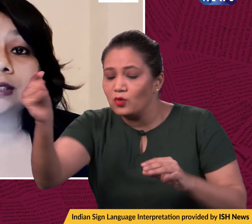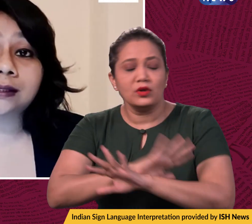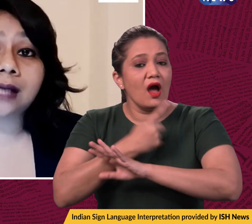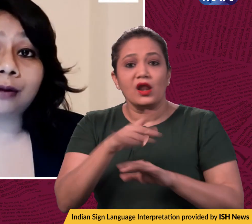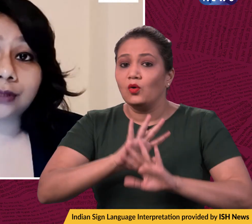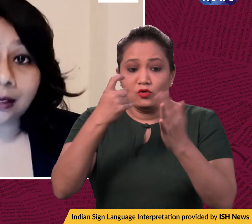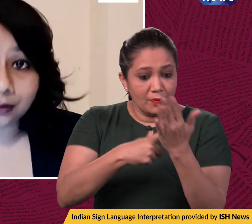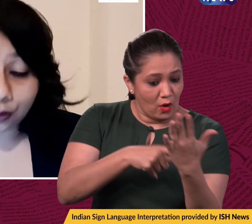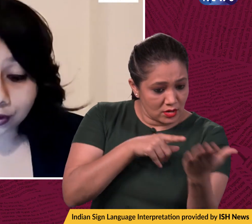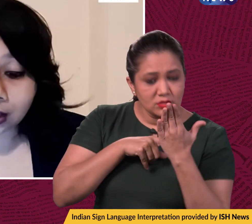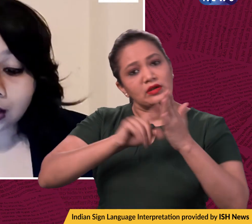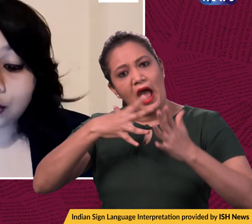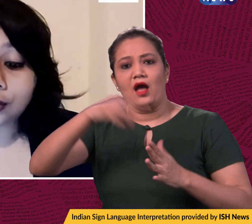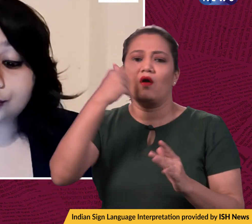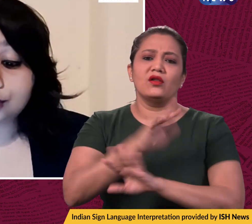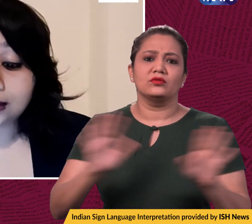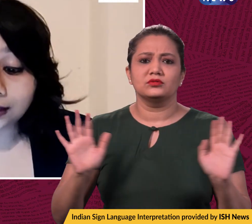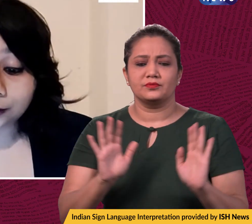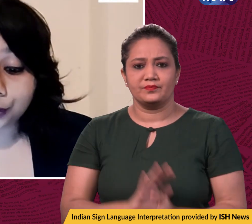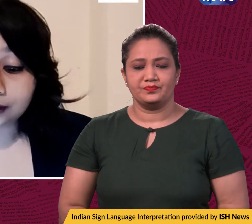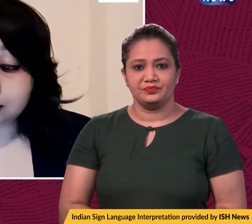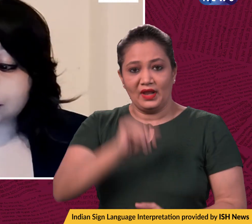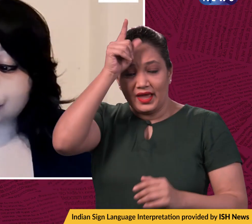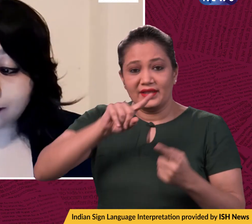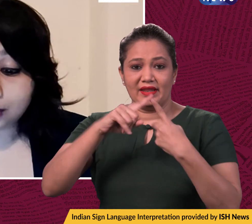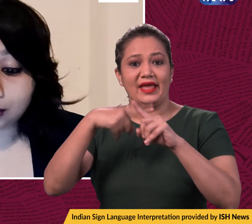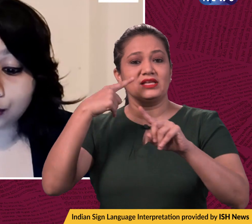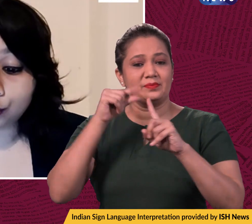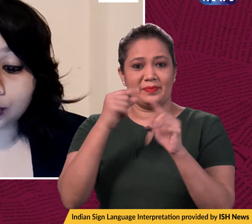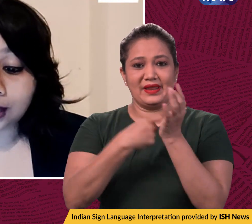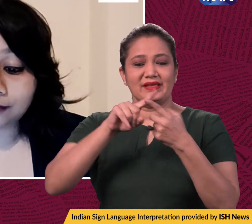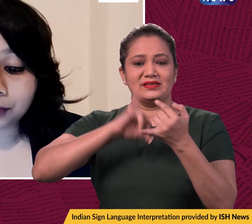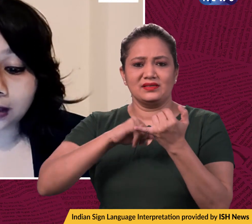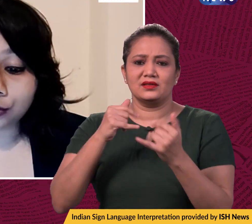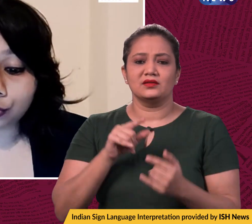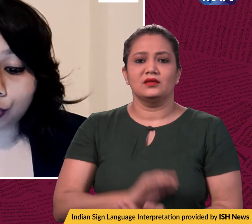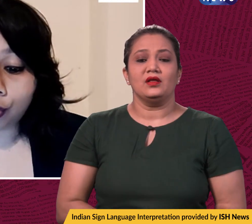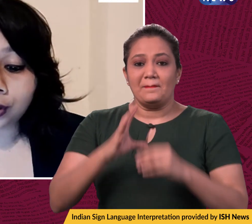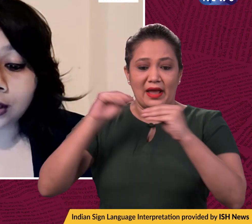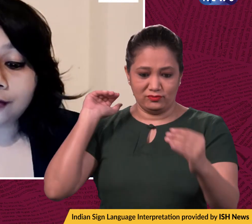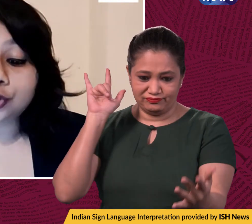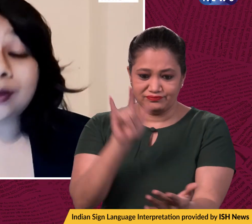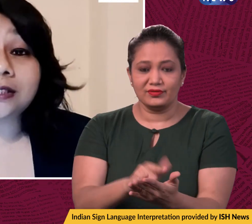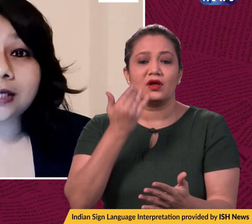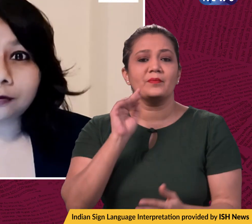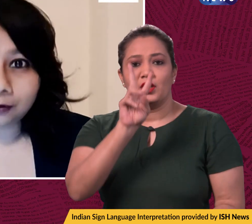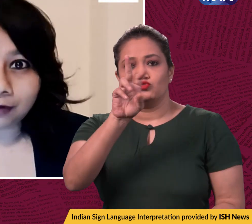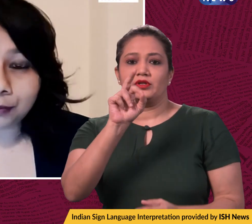is out, end quote. According to the Indian Express, the traveler who arrived in Bengaluru on the 20th of November,